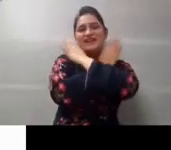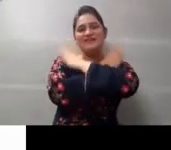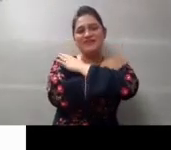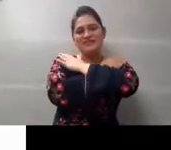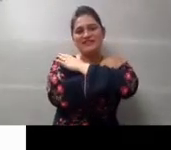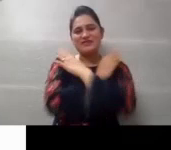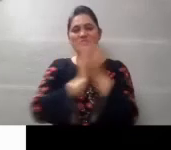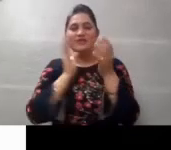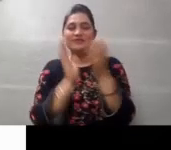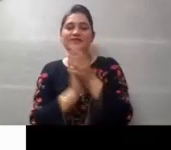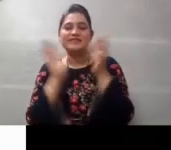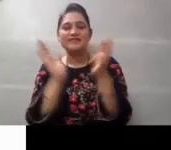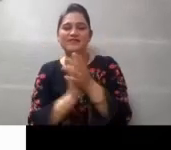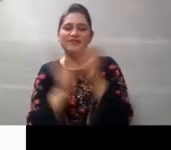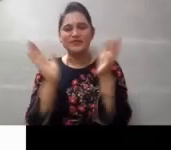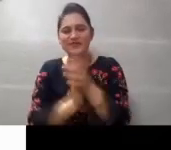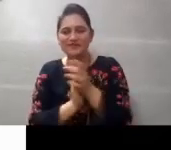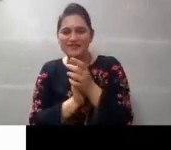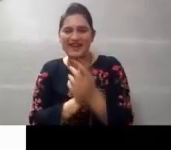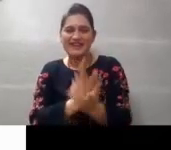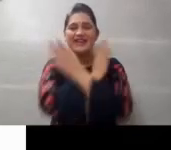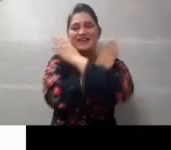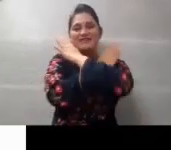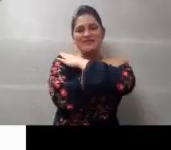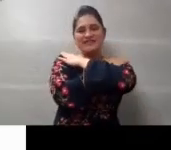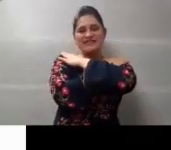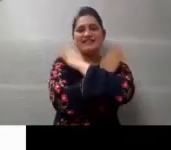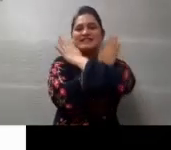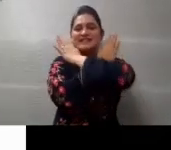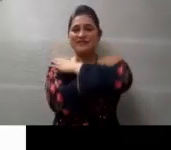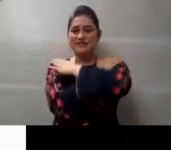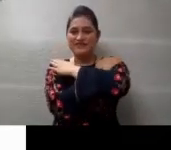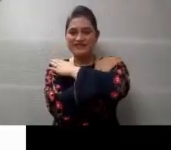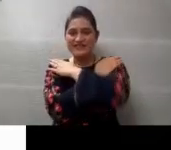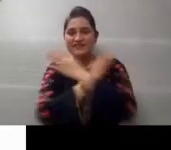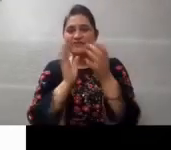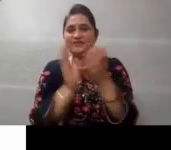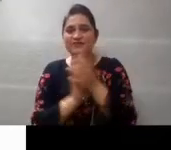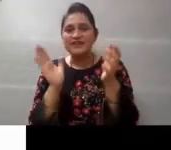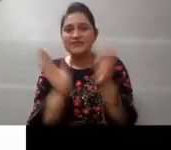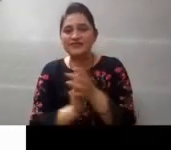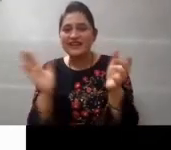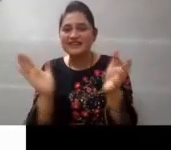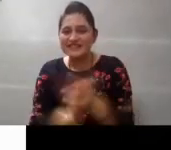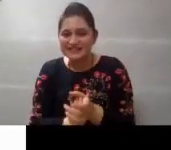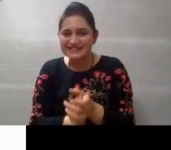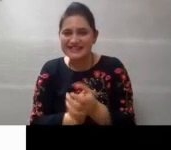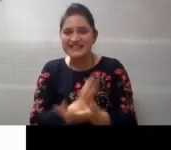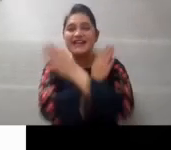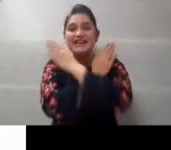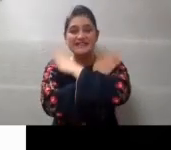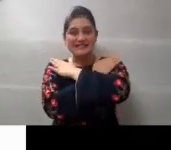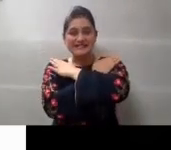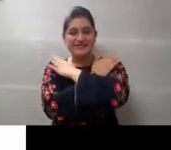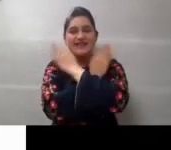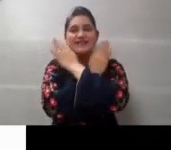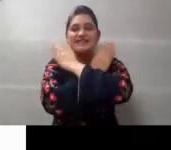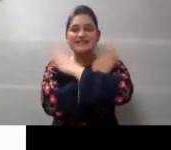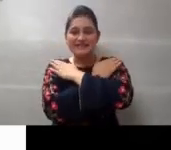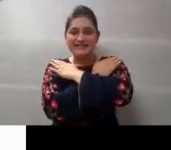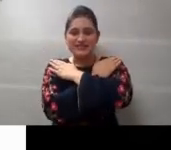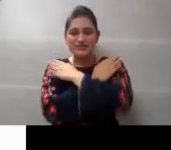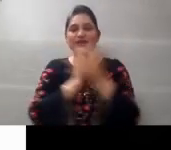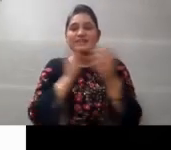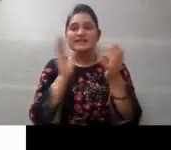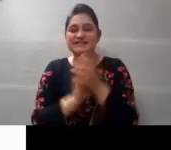51, 52, 50, 54, 55. 56, 57, 58, 59, 60. 61,